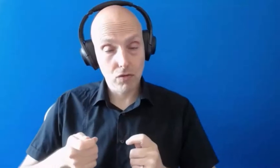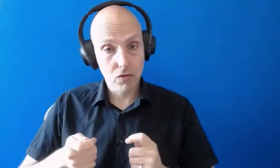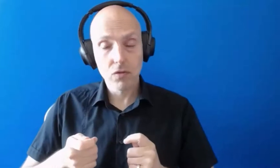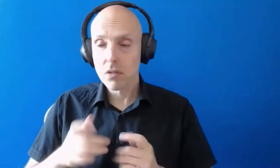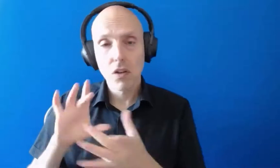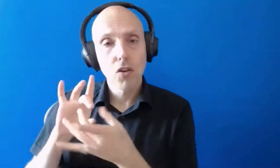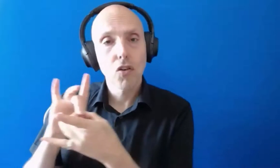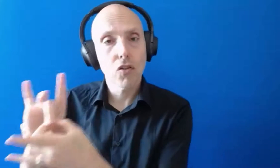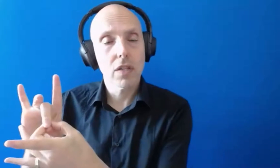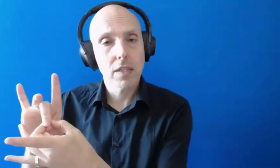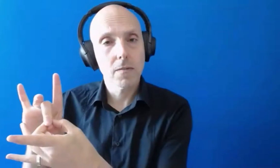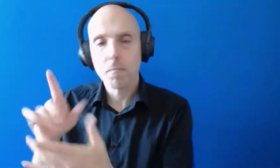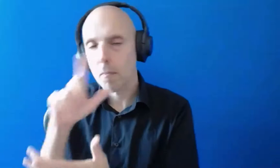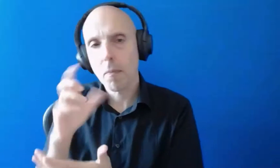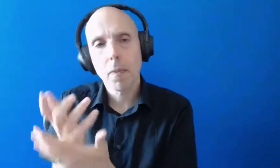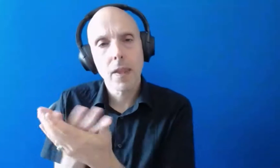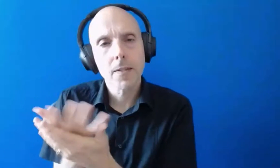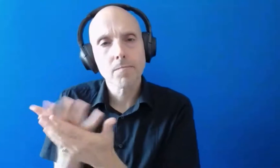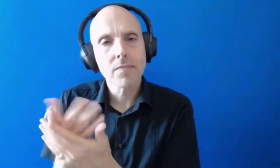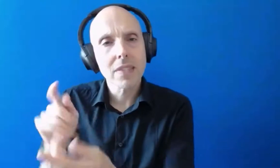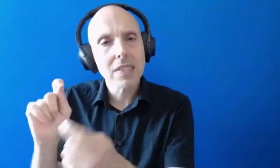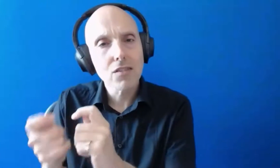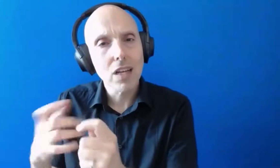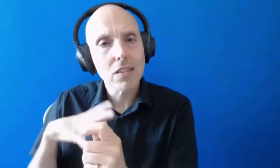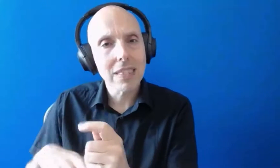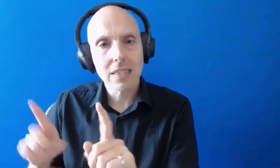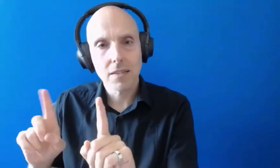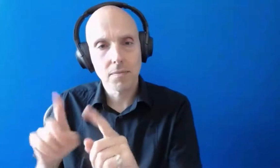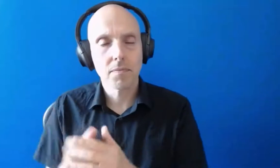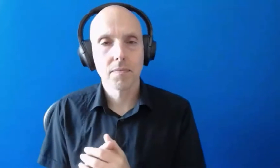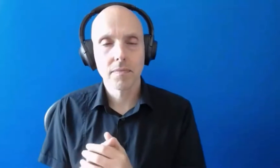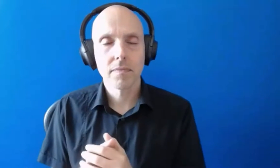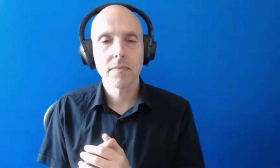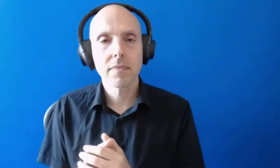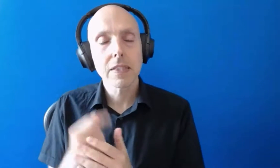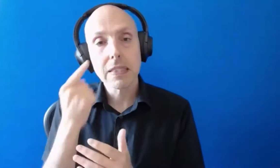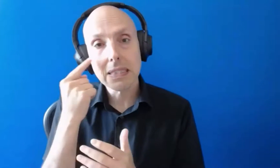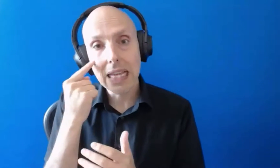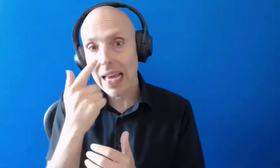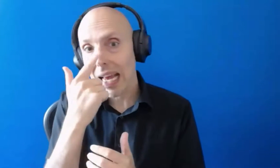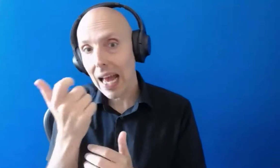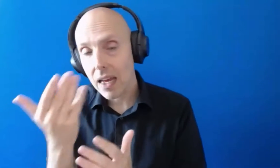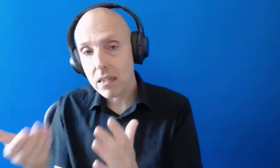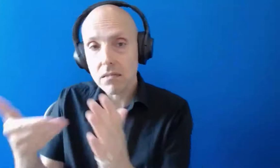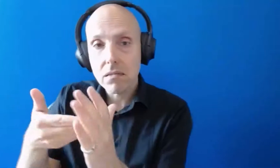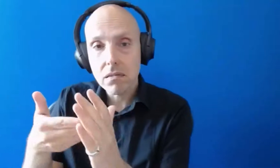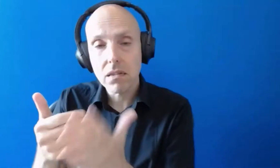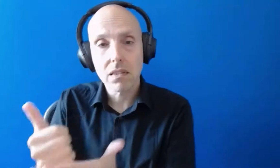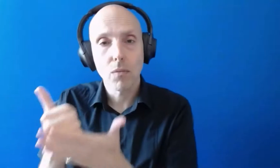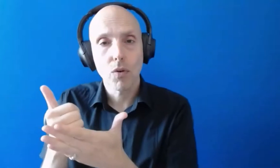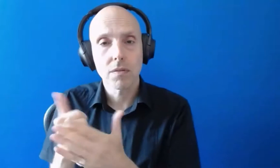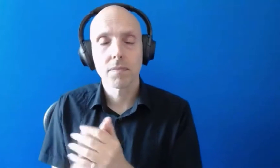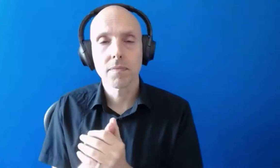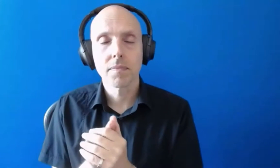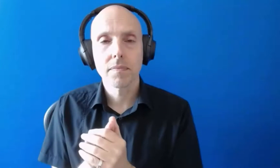they will be able to discuss any change of need with you and see what additional support can be put in place if